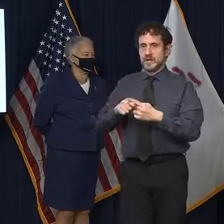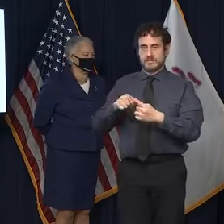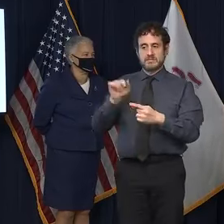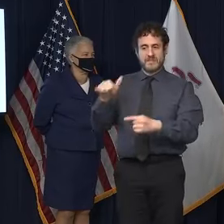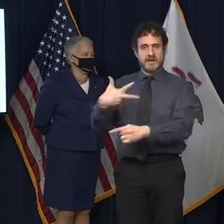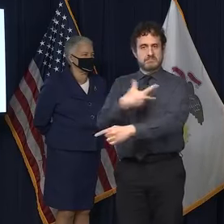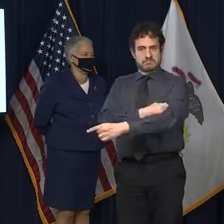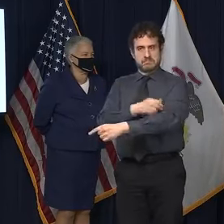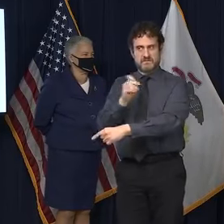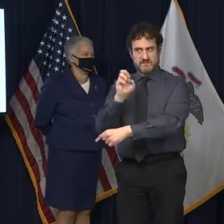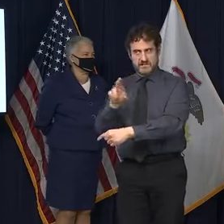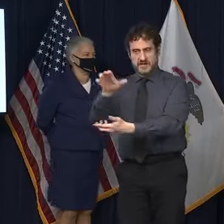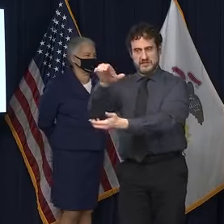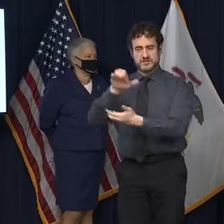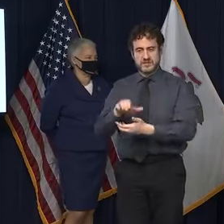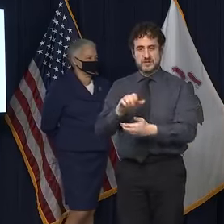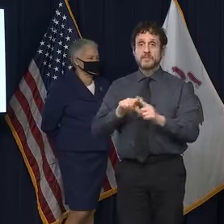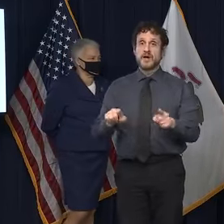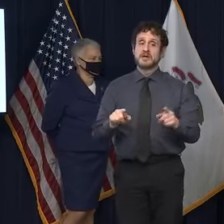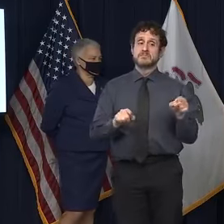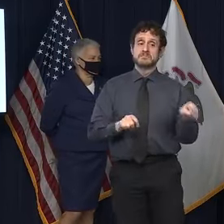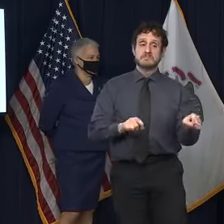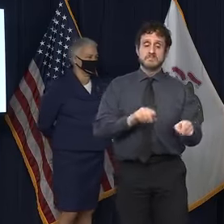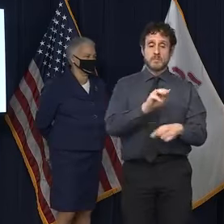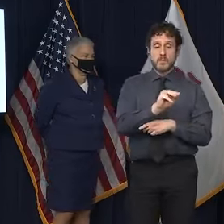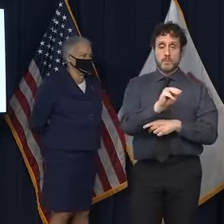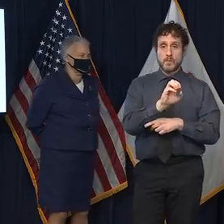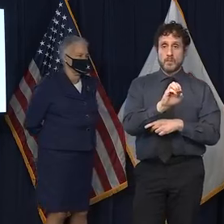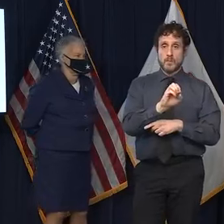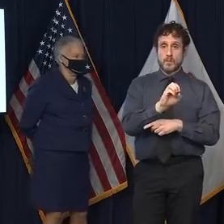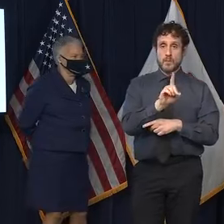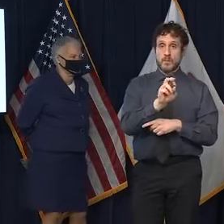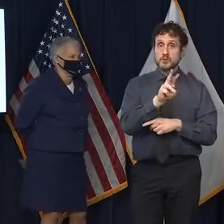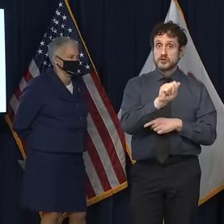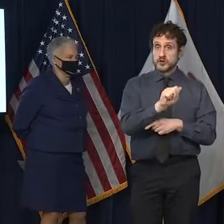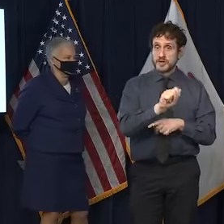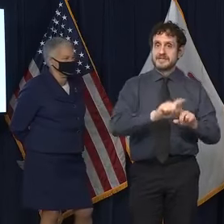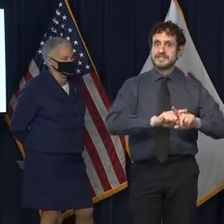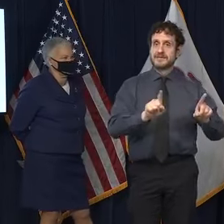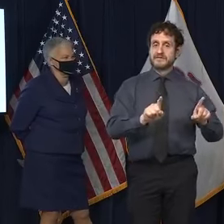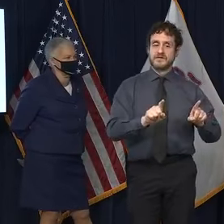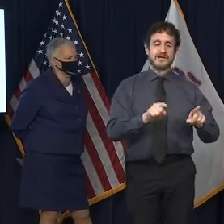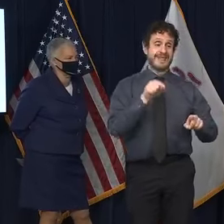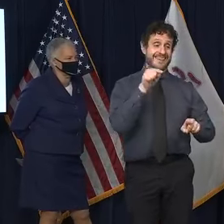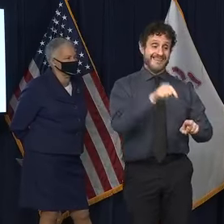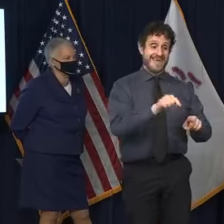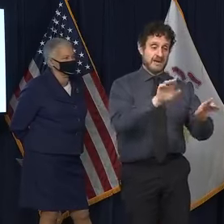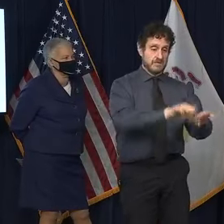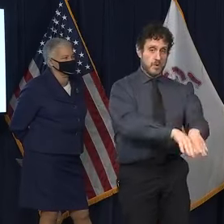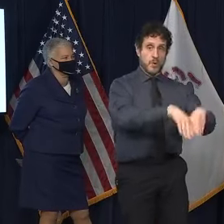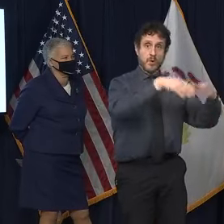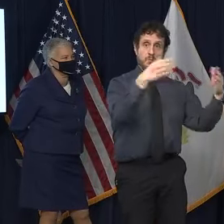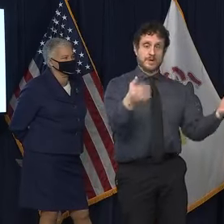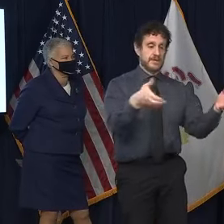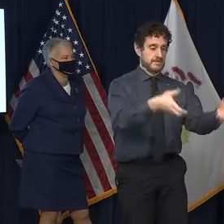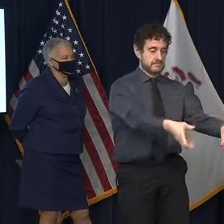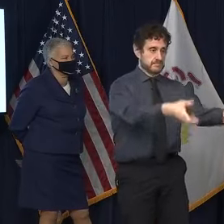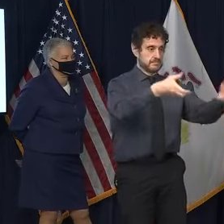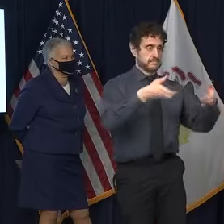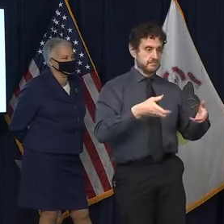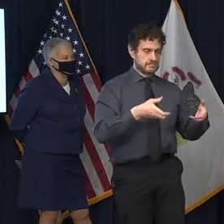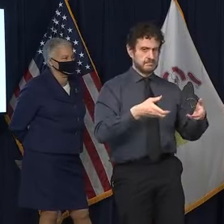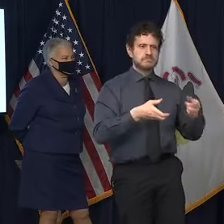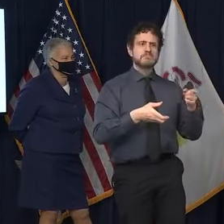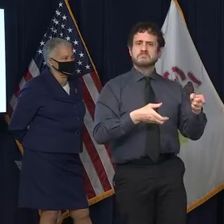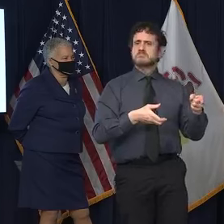these Pfizer vaccines. The Moderna vaccine, once you open a package and take it out of the regular